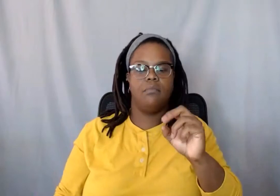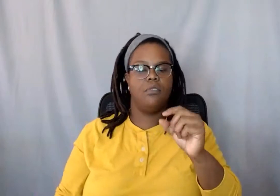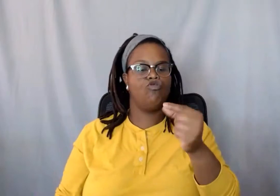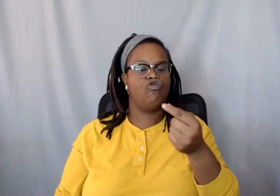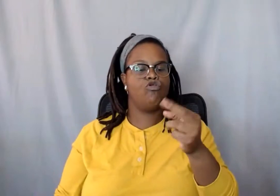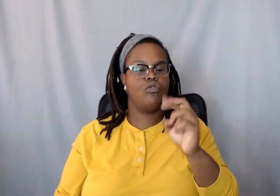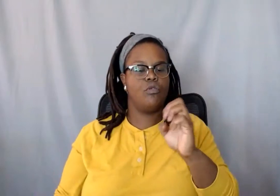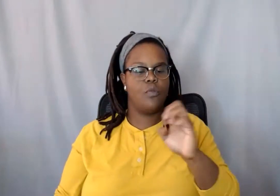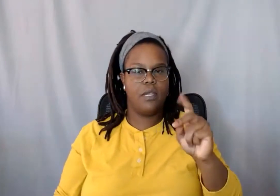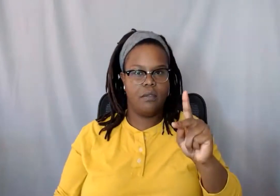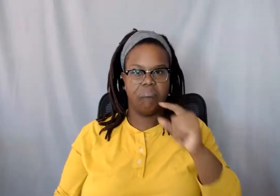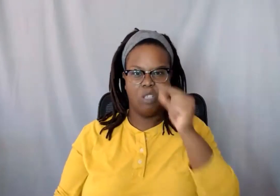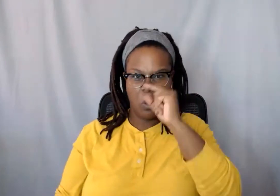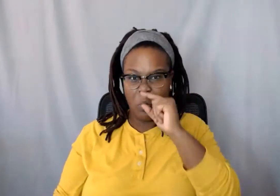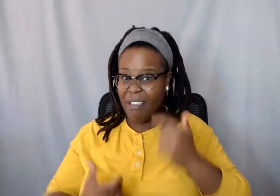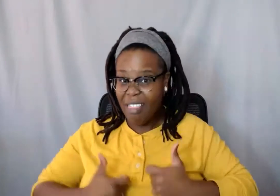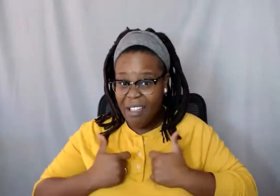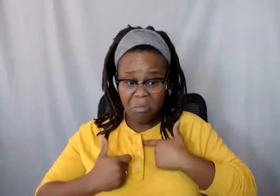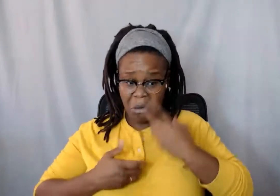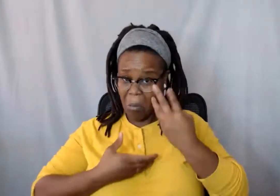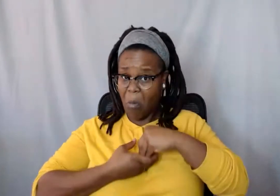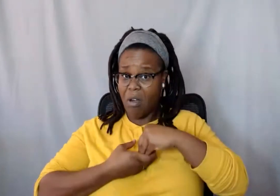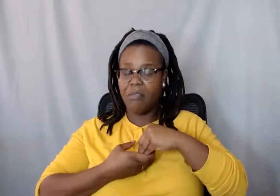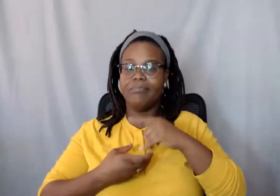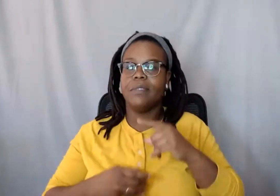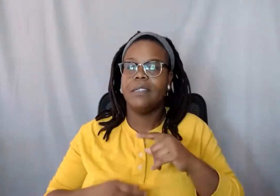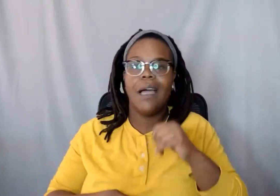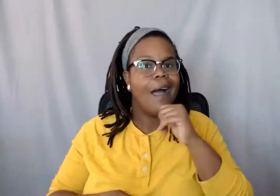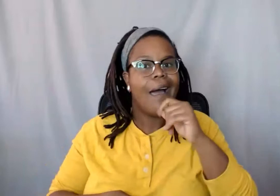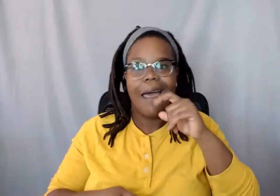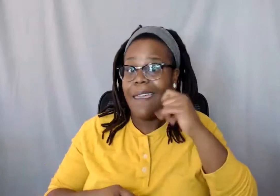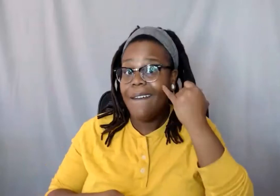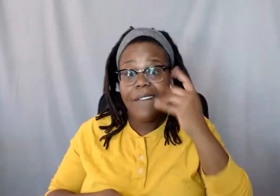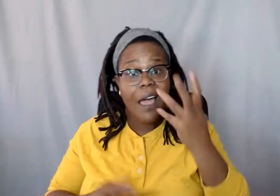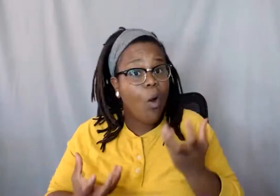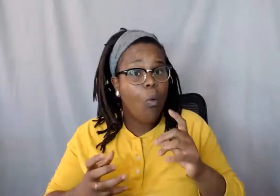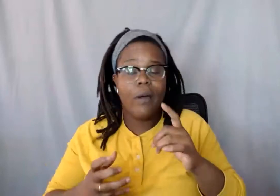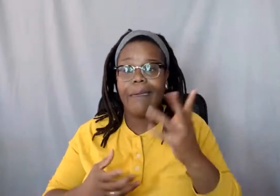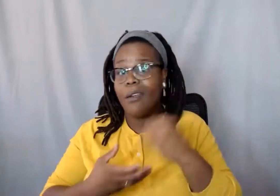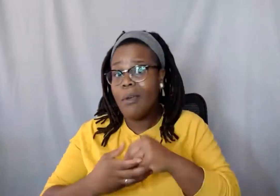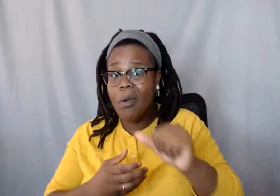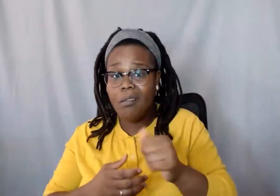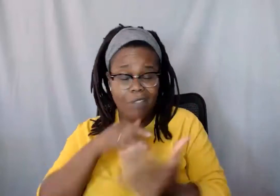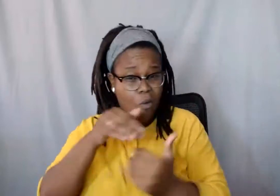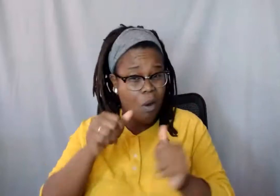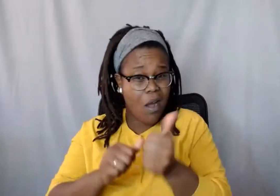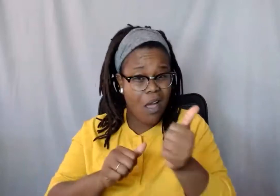want to stay in the Greek life bubble, I could easily stay in Greek life bubble and not interact with anyone and graduate, I'll be fine. Same way with engineering bubble,